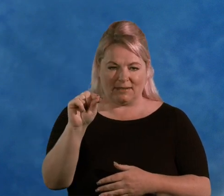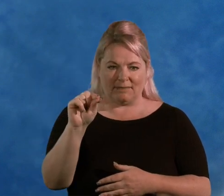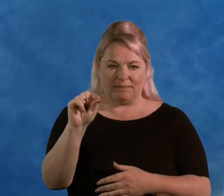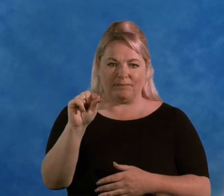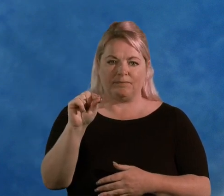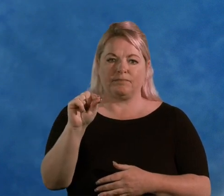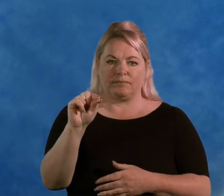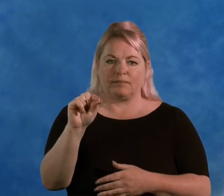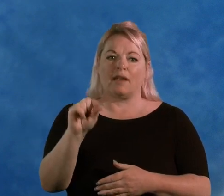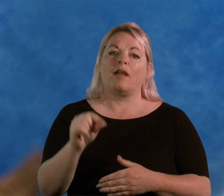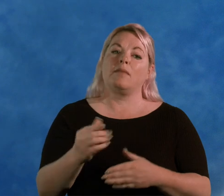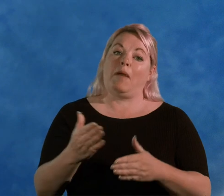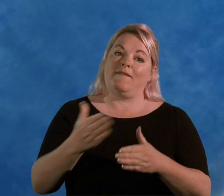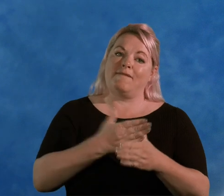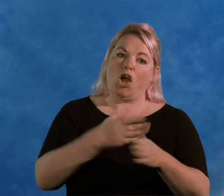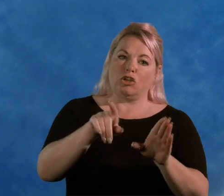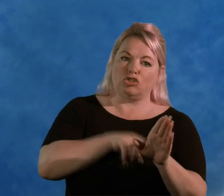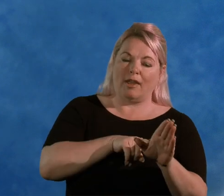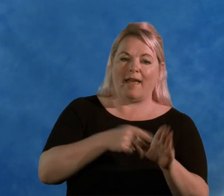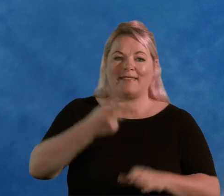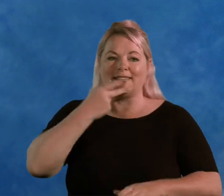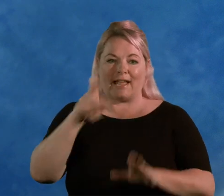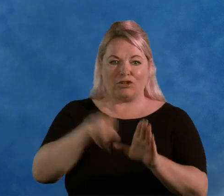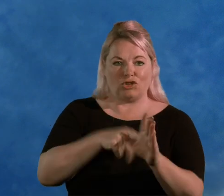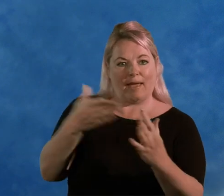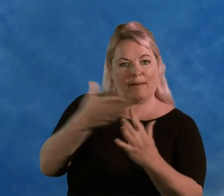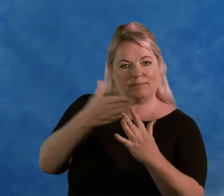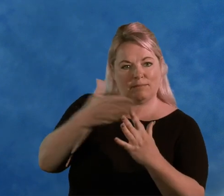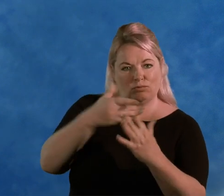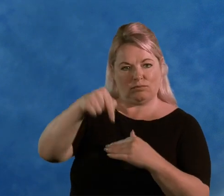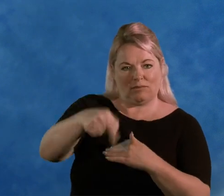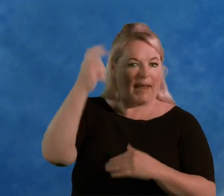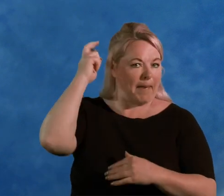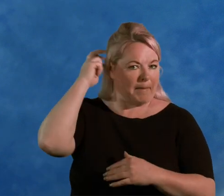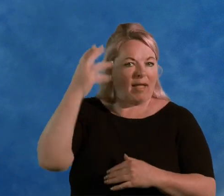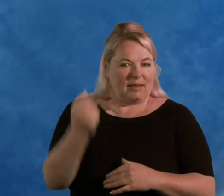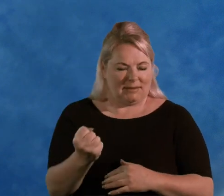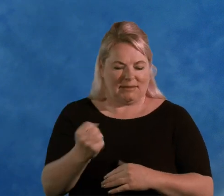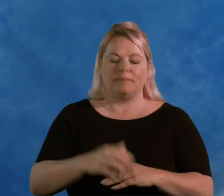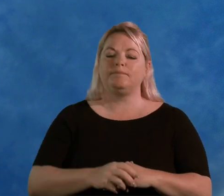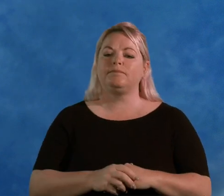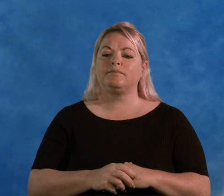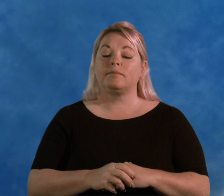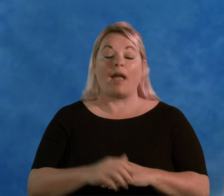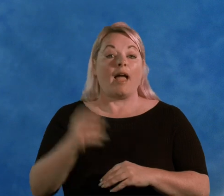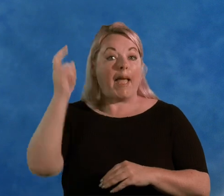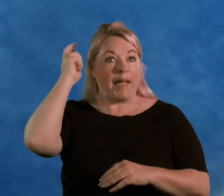first year and second year. And after the implant, I